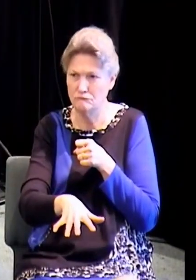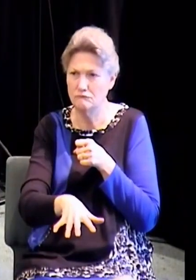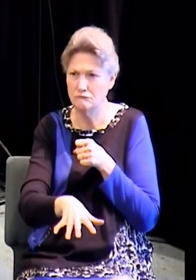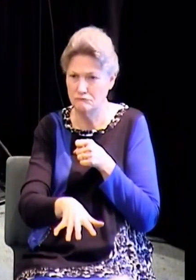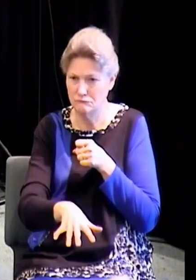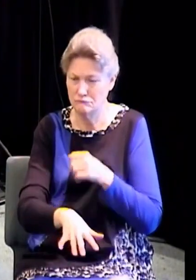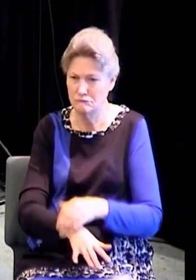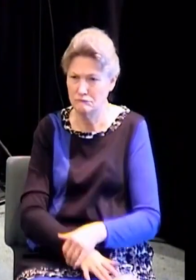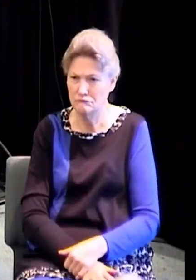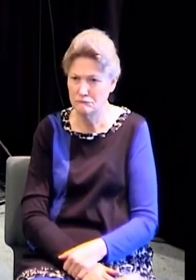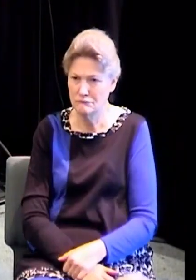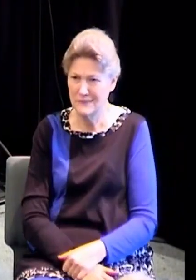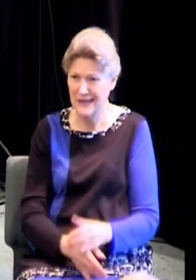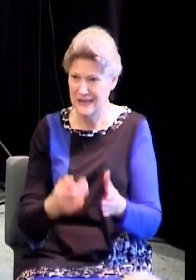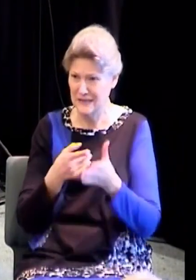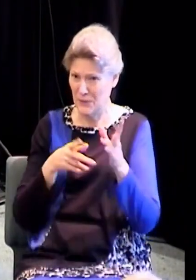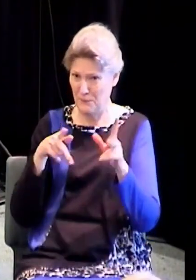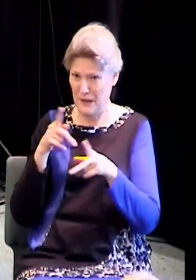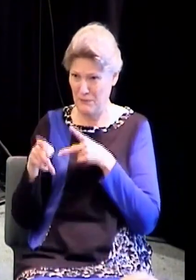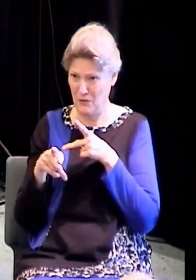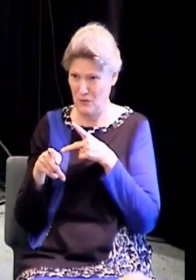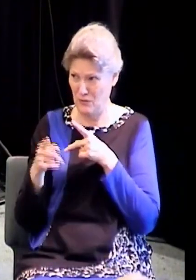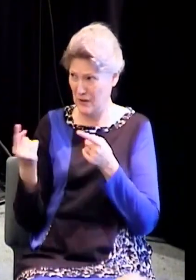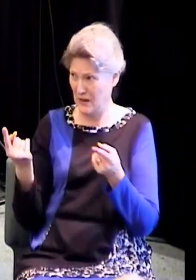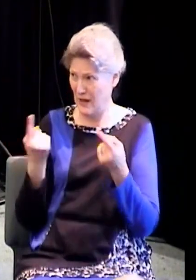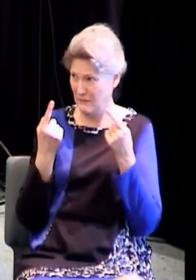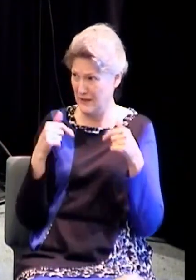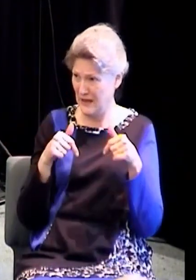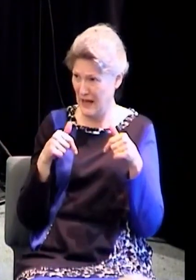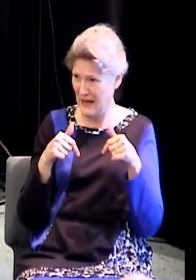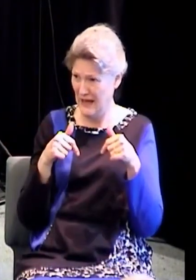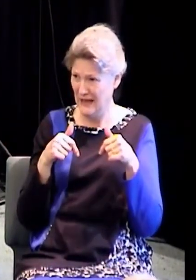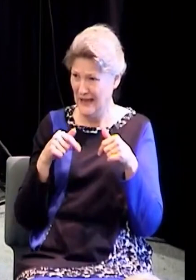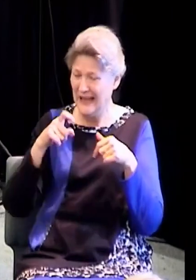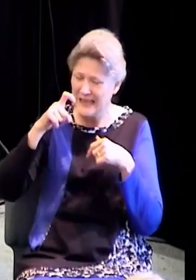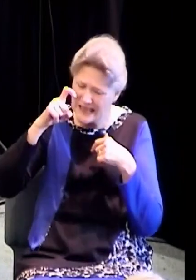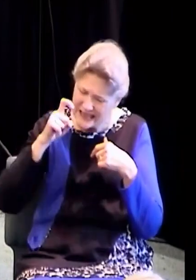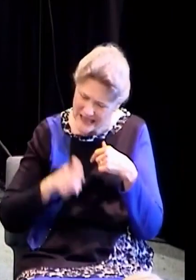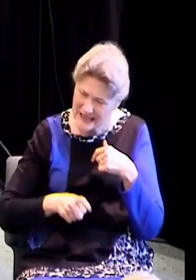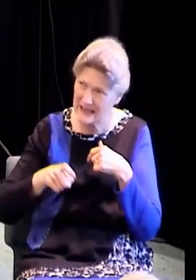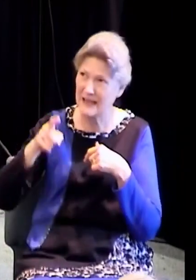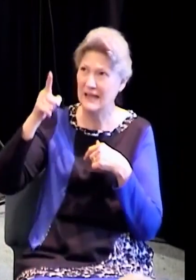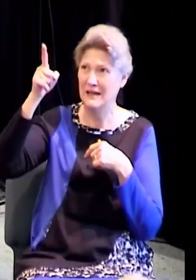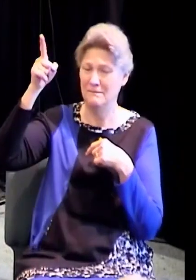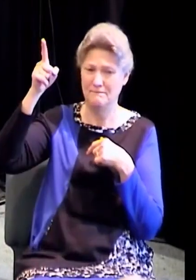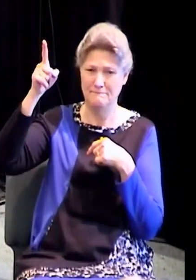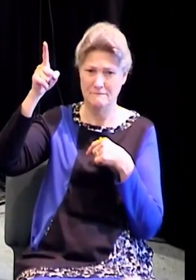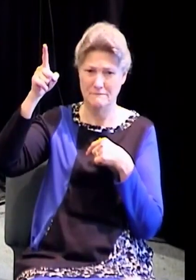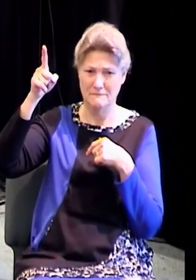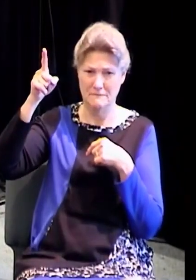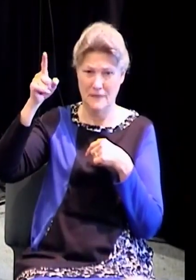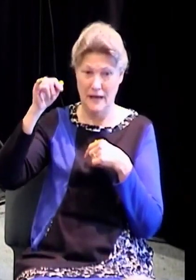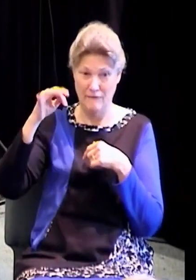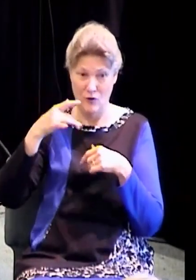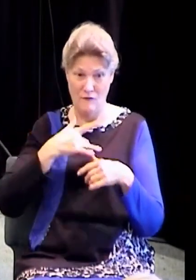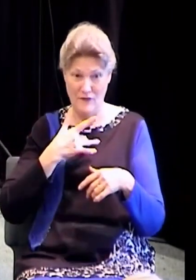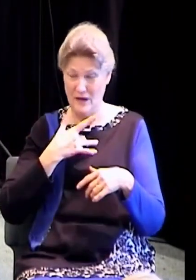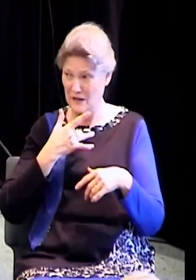there's some people that came desperate today and if you're feeling that presence that I felt when I first walked in,